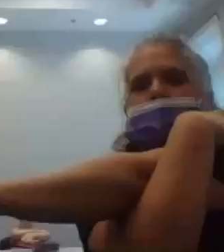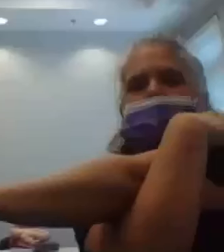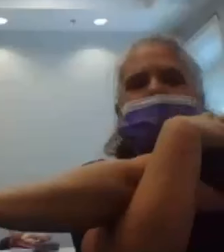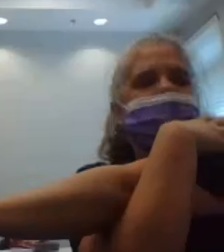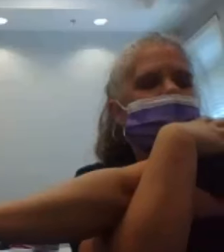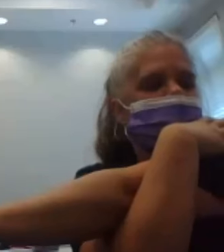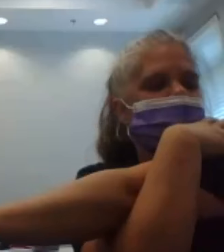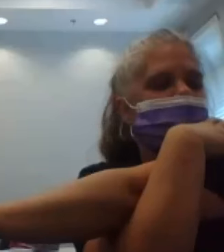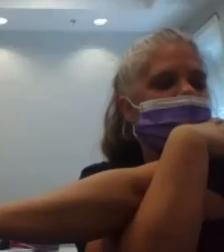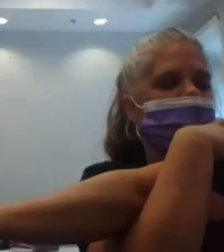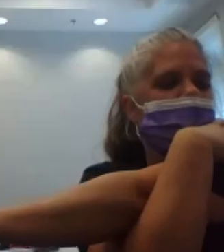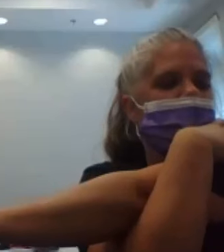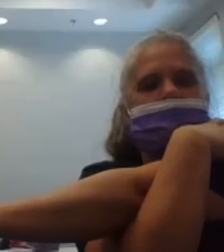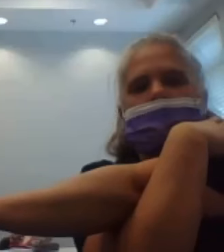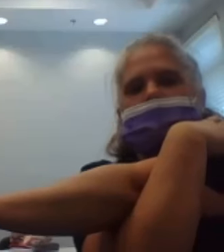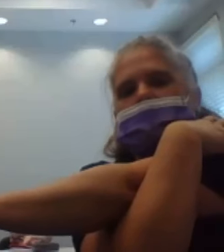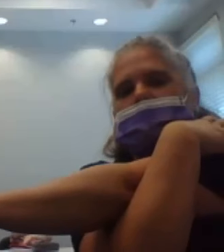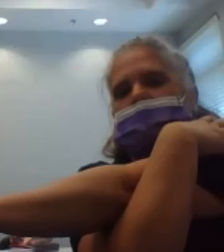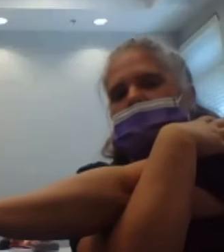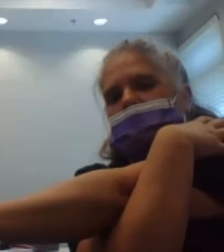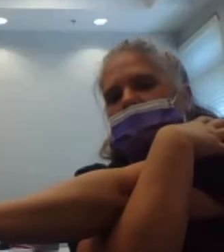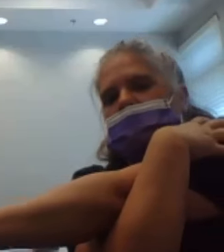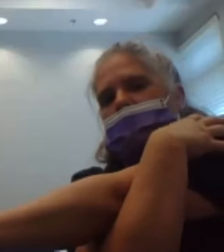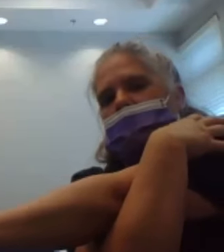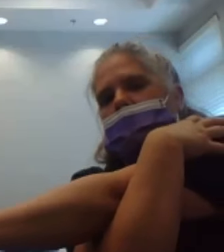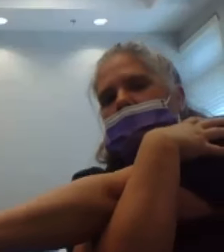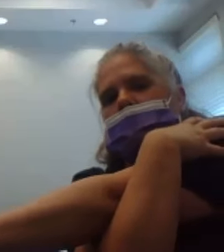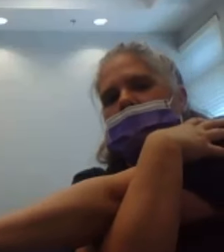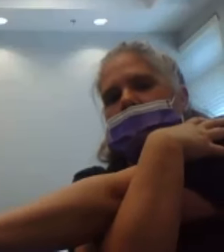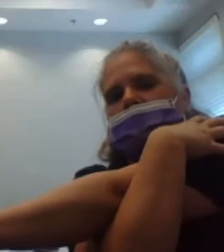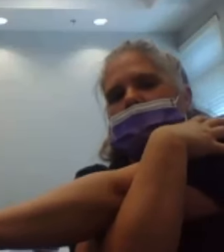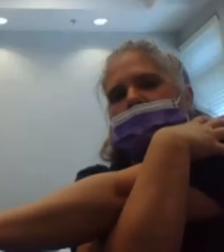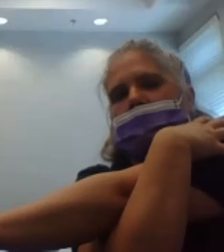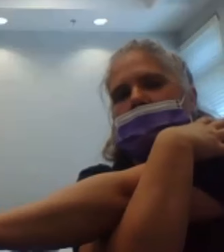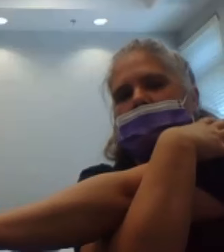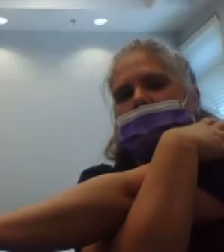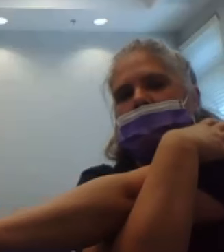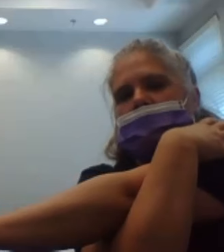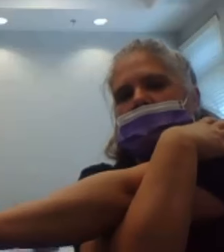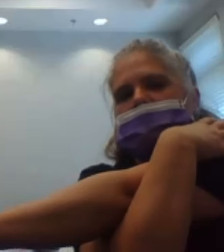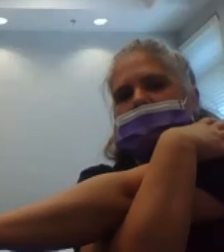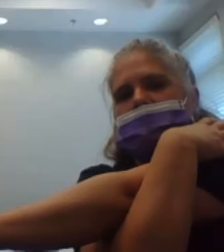One, two, three, four, five, six,